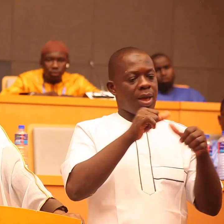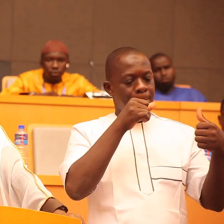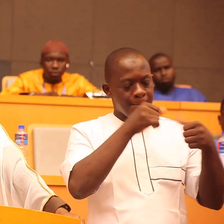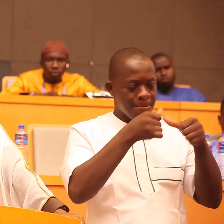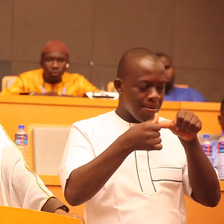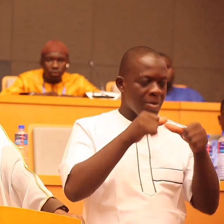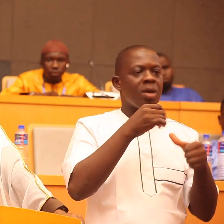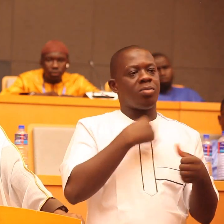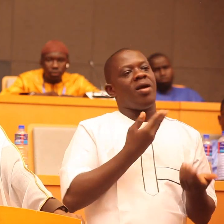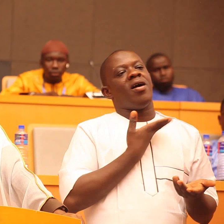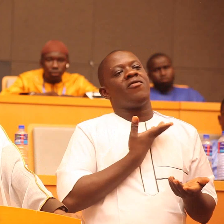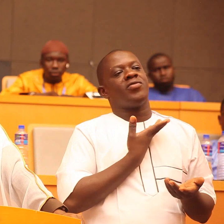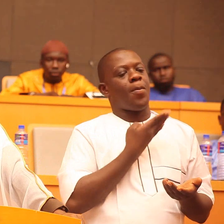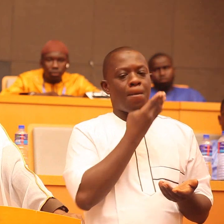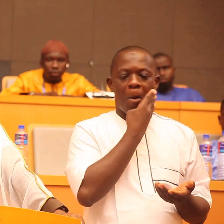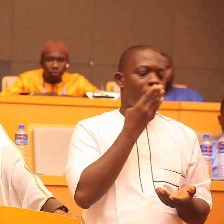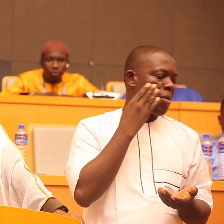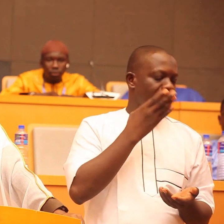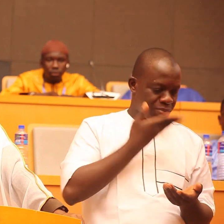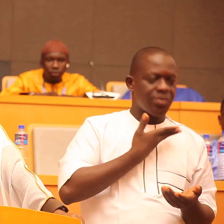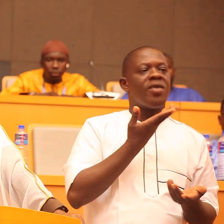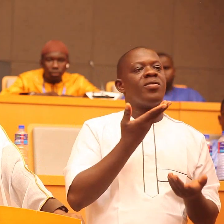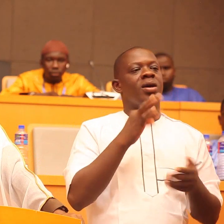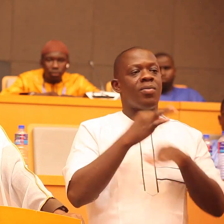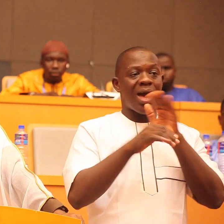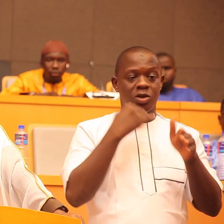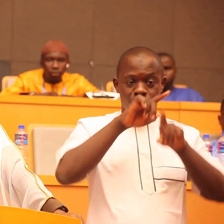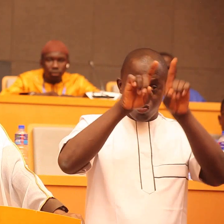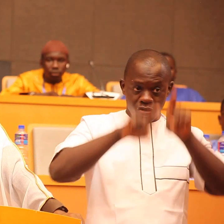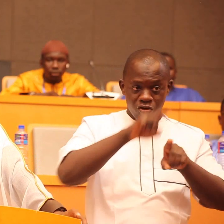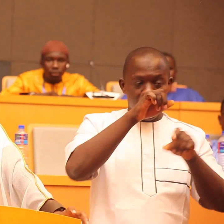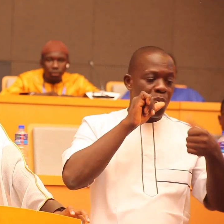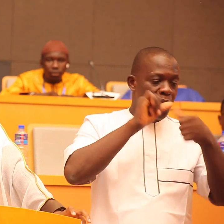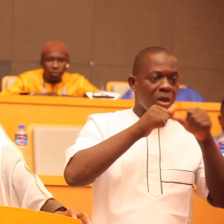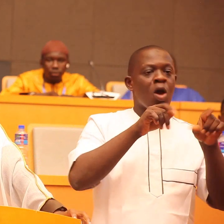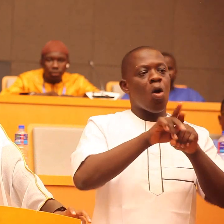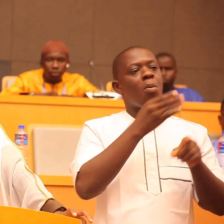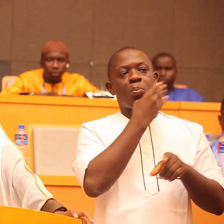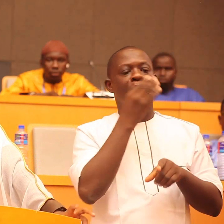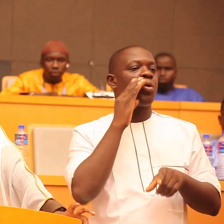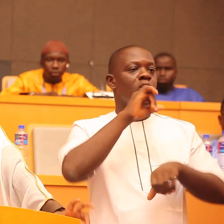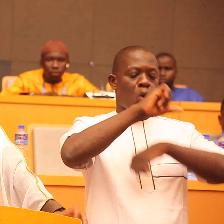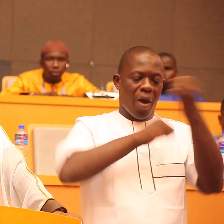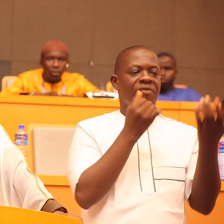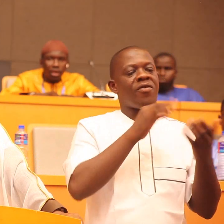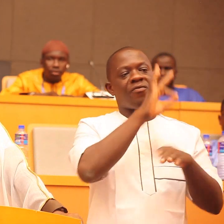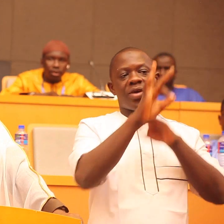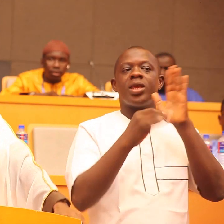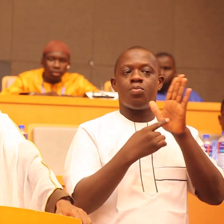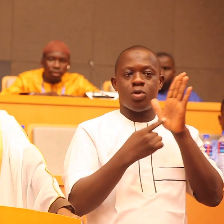do you kiss your wives that's very important this is one of the sunnah of Rasulullah